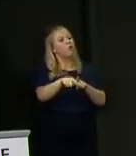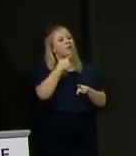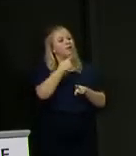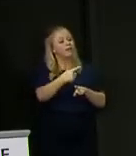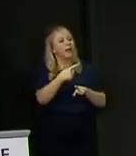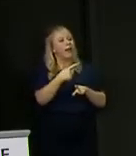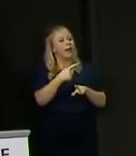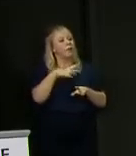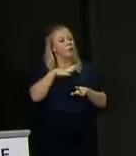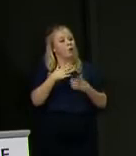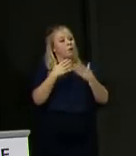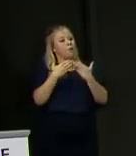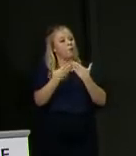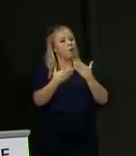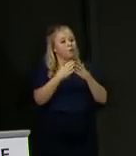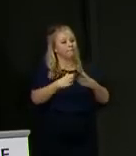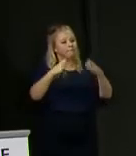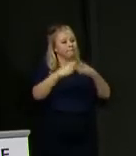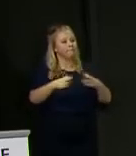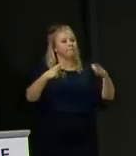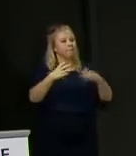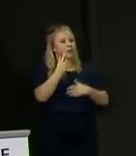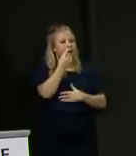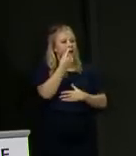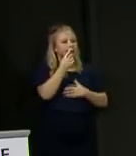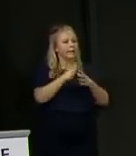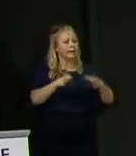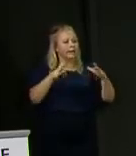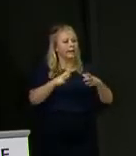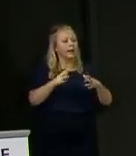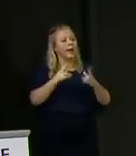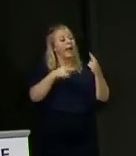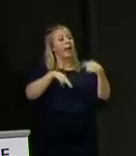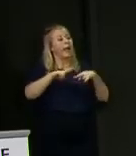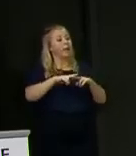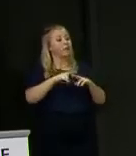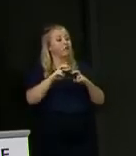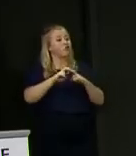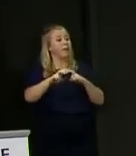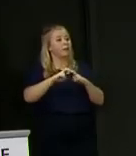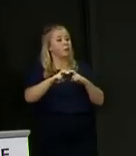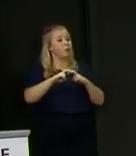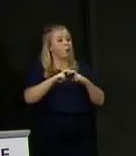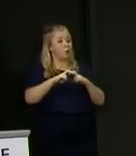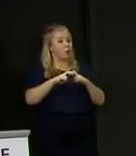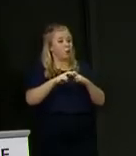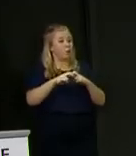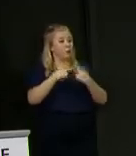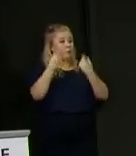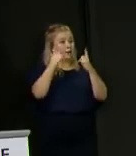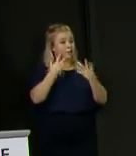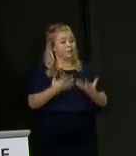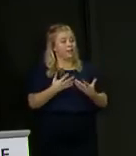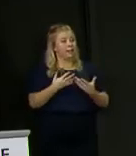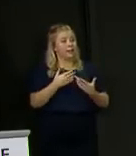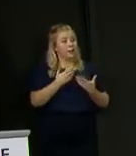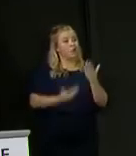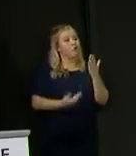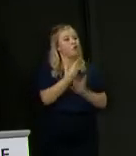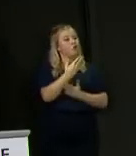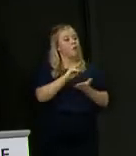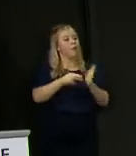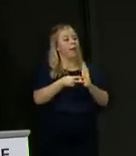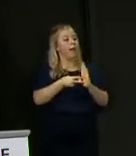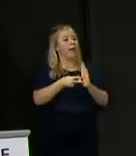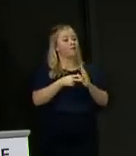further expand the capacity. If the Transport Secretary is today unveiling the transition plan for transport,